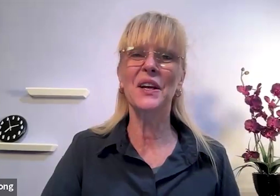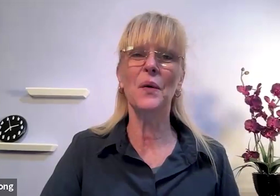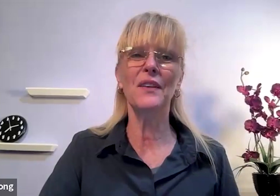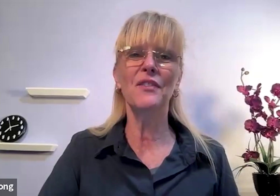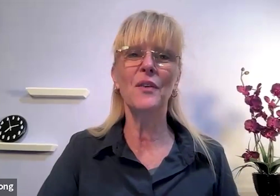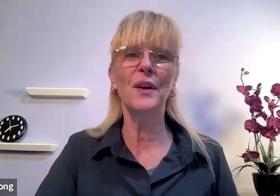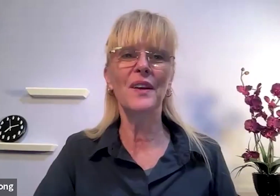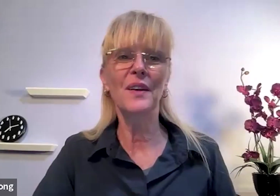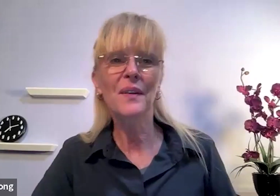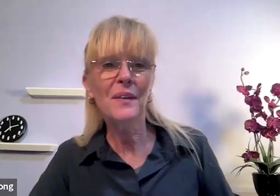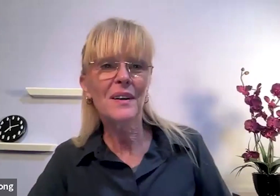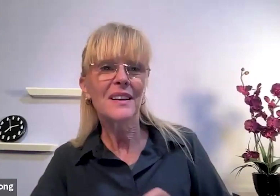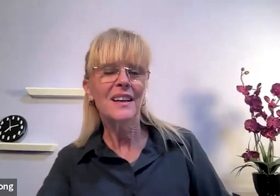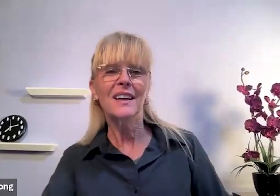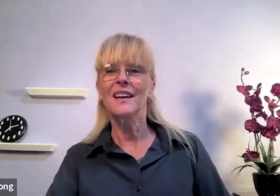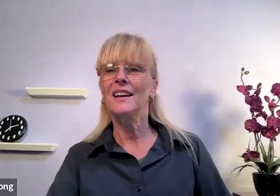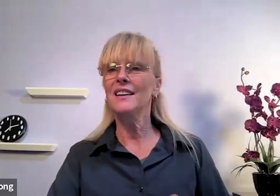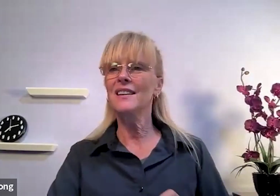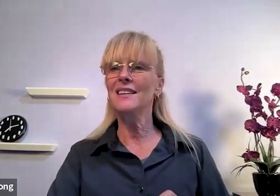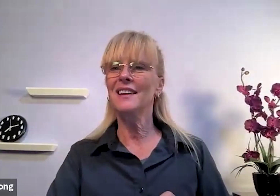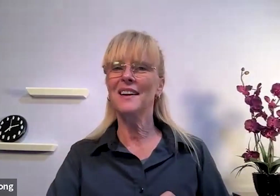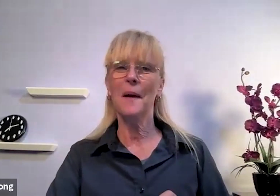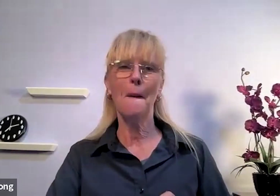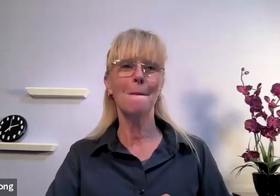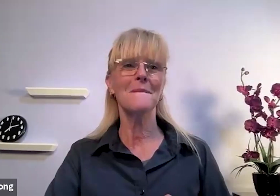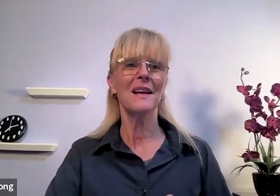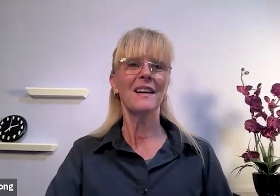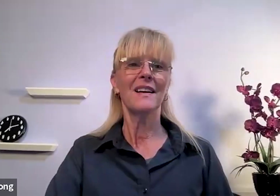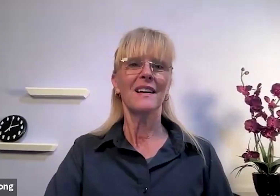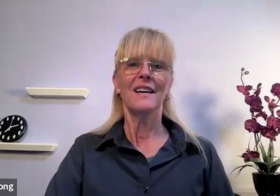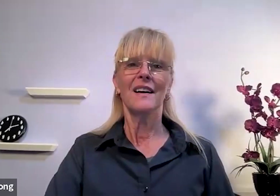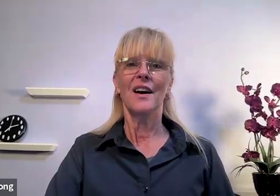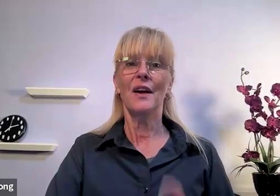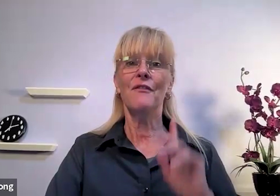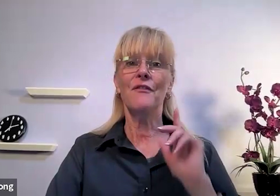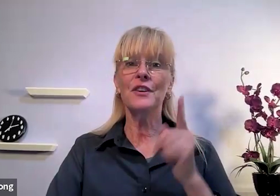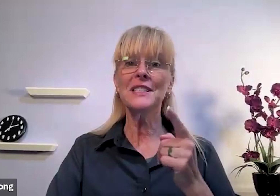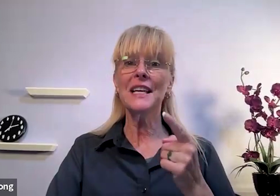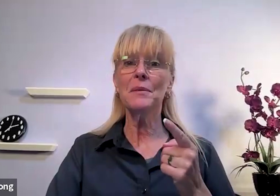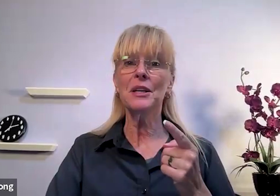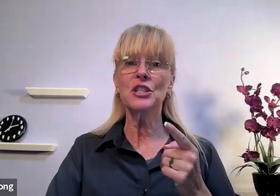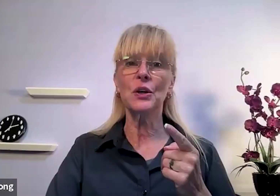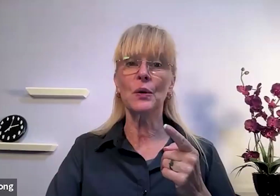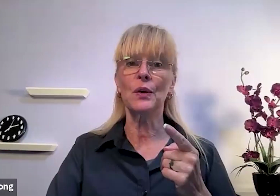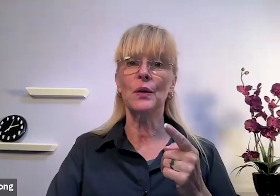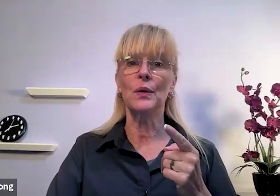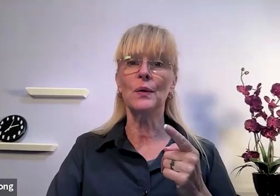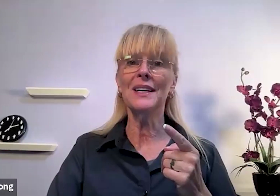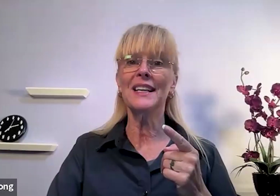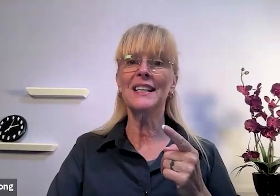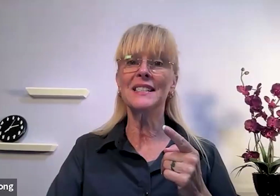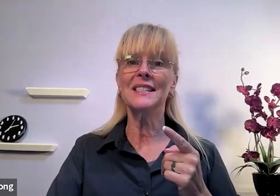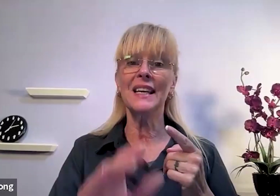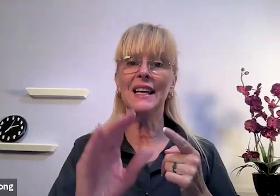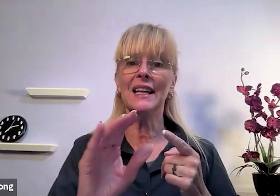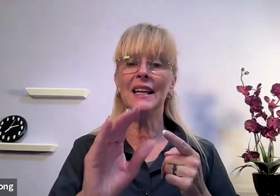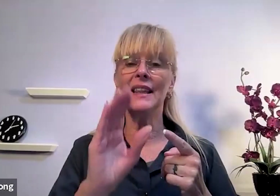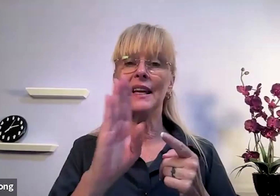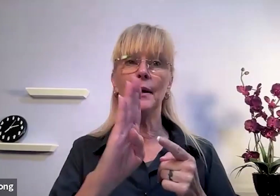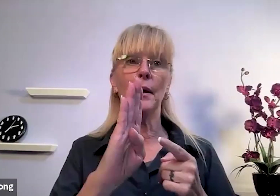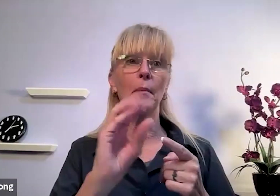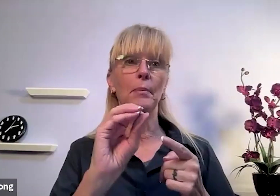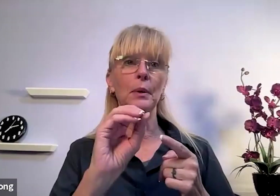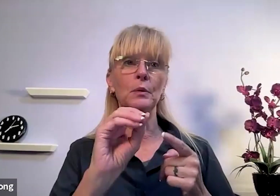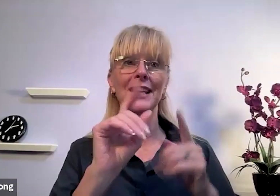going for you and all right first thing I'm going to show you is the